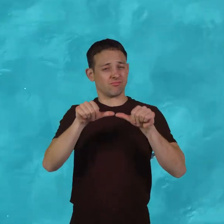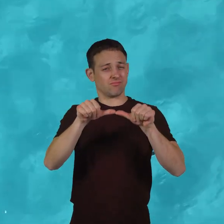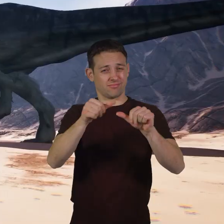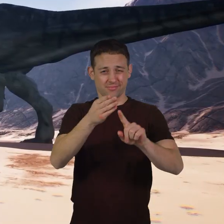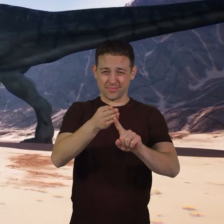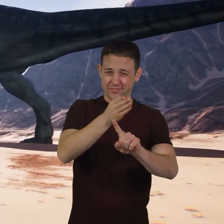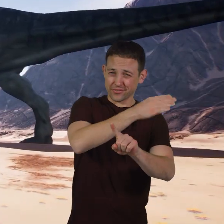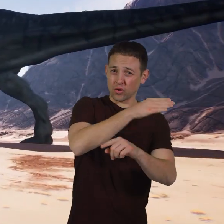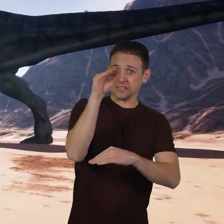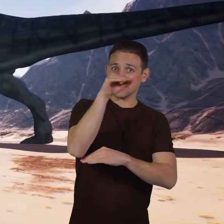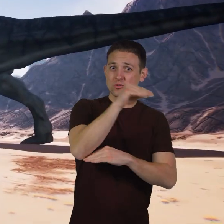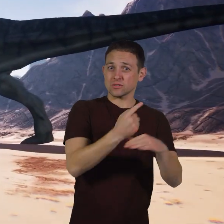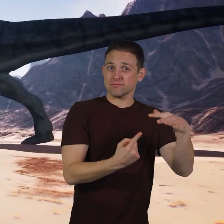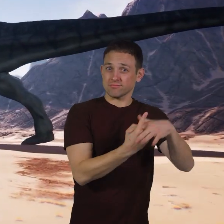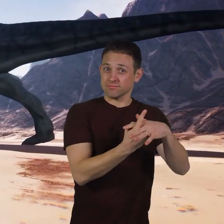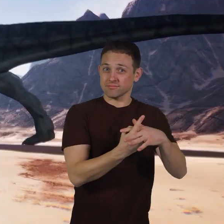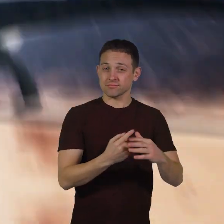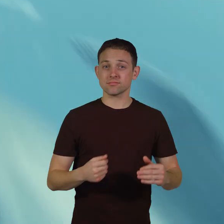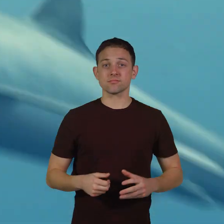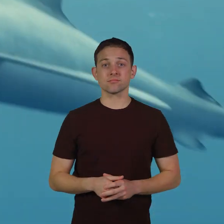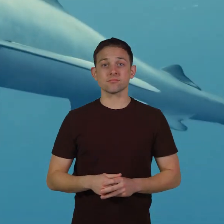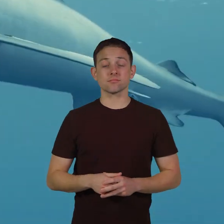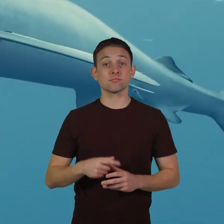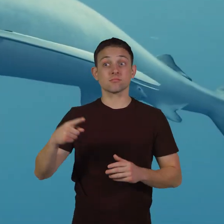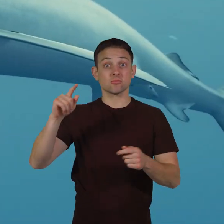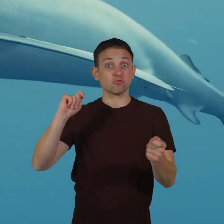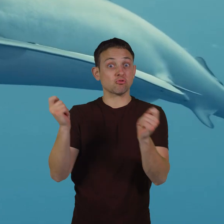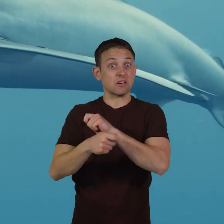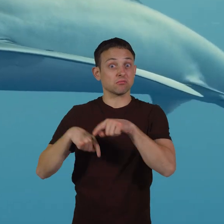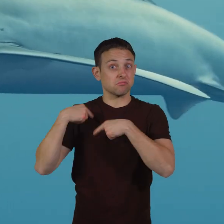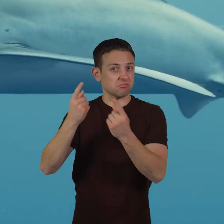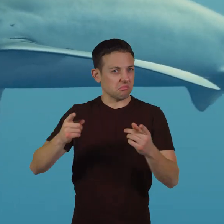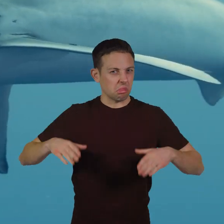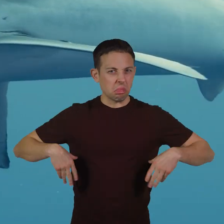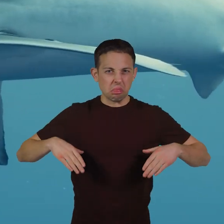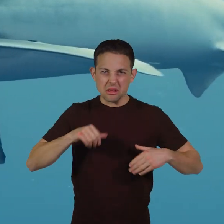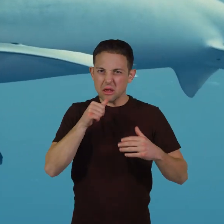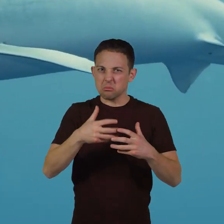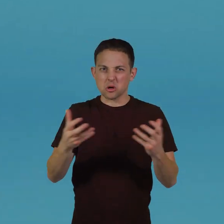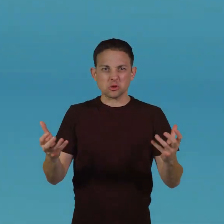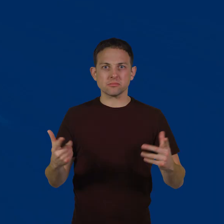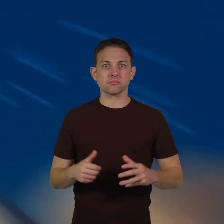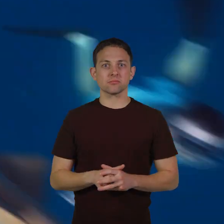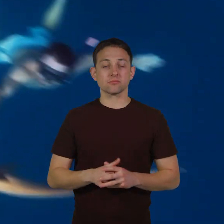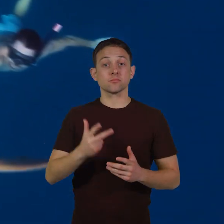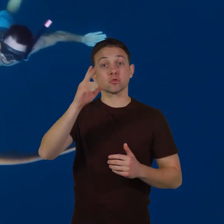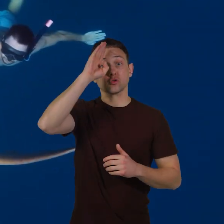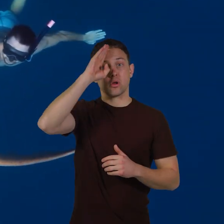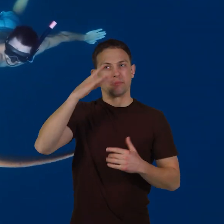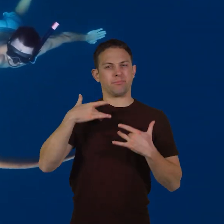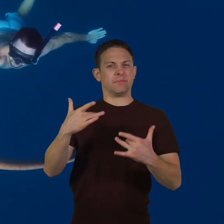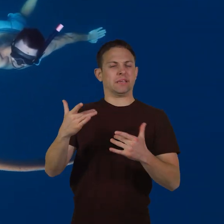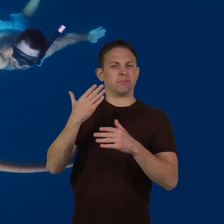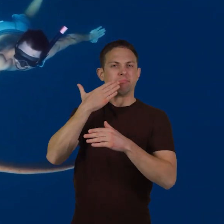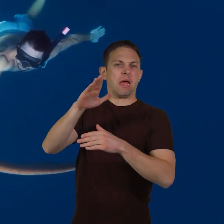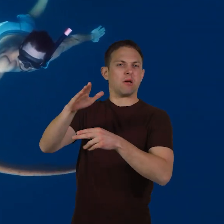the dinosaurs existed. And they haven't changed much over time. While sharks often have a bad